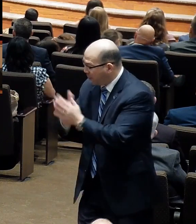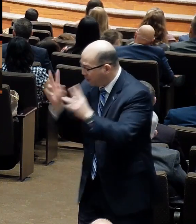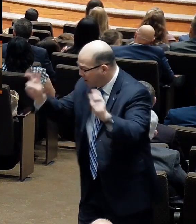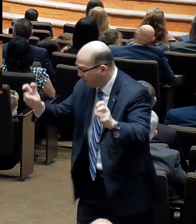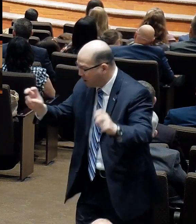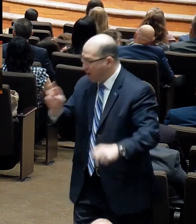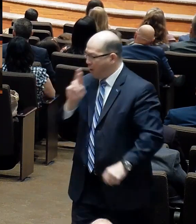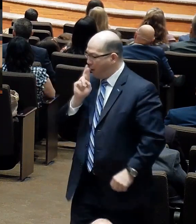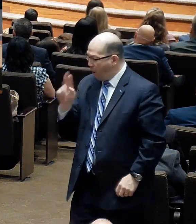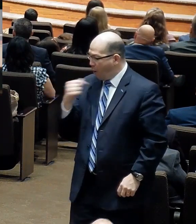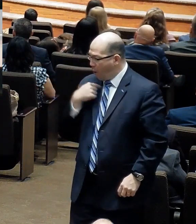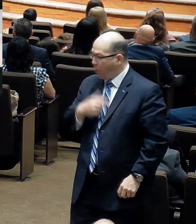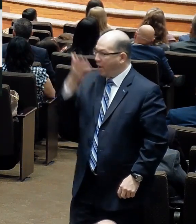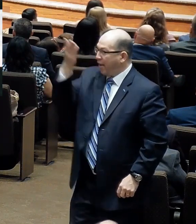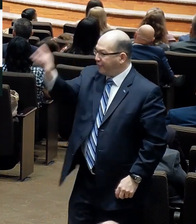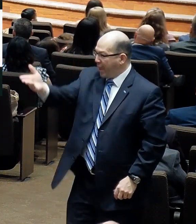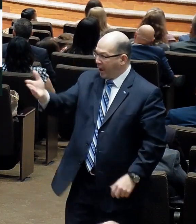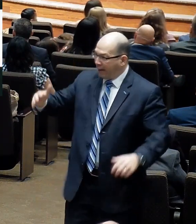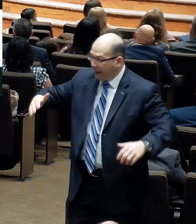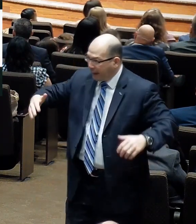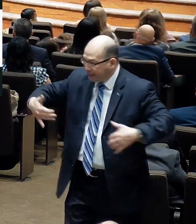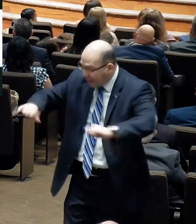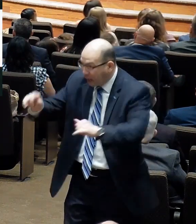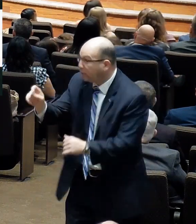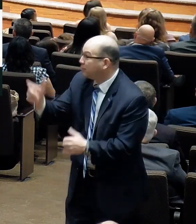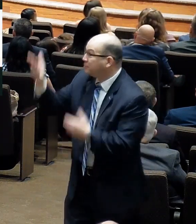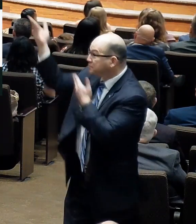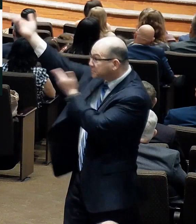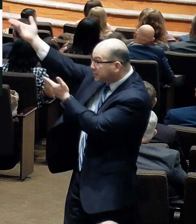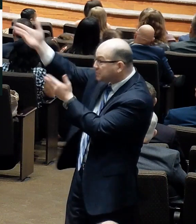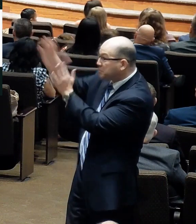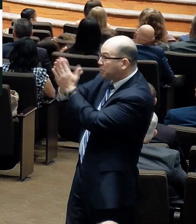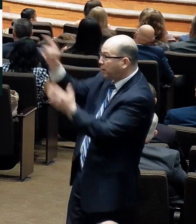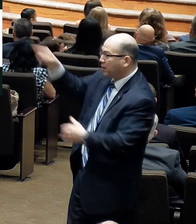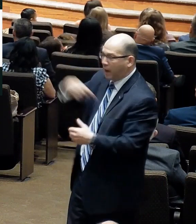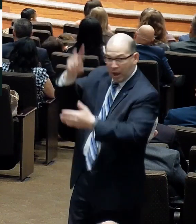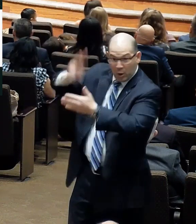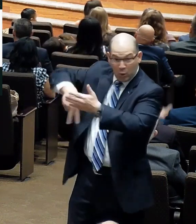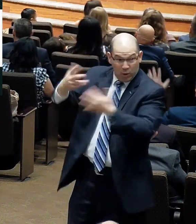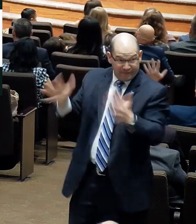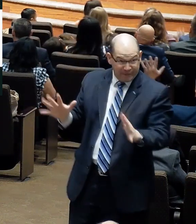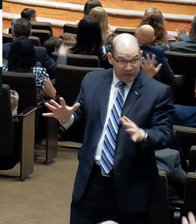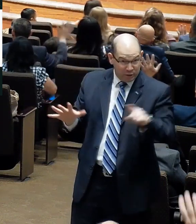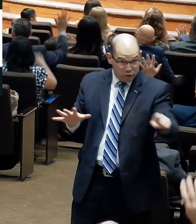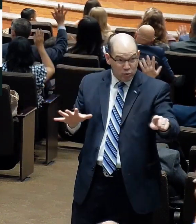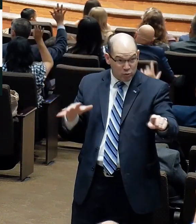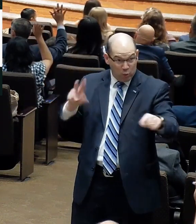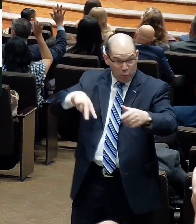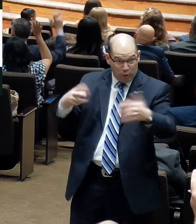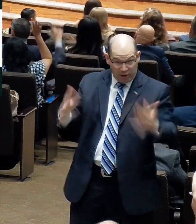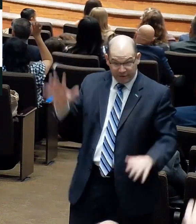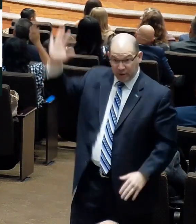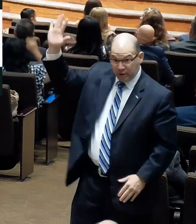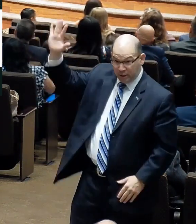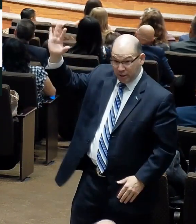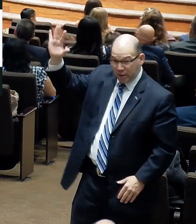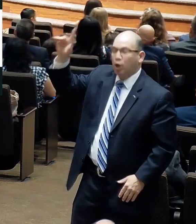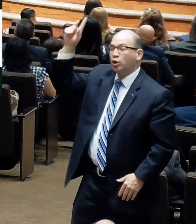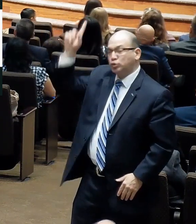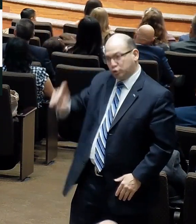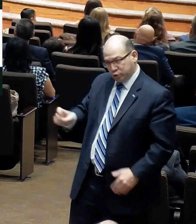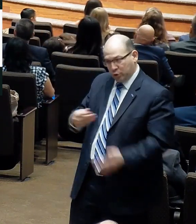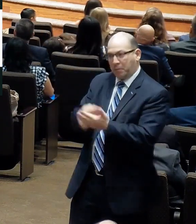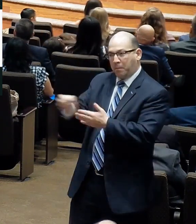of that there. And, and, I read that this past year. How many of you have a copy of that book? You have, if you don't, you should get one. Great, great